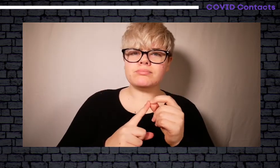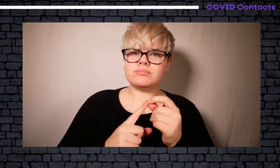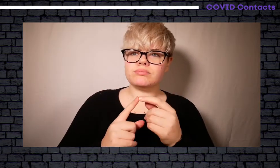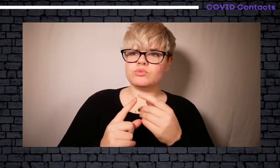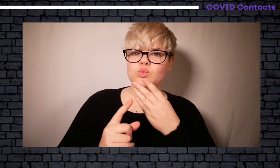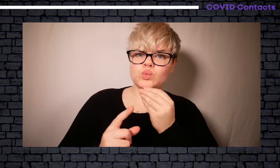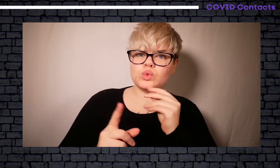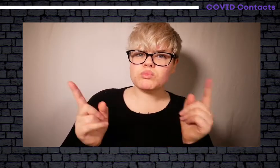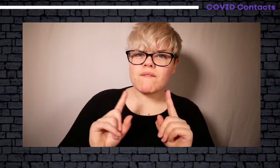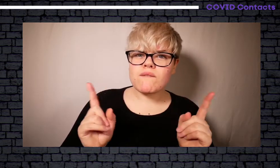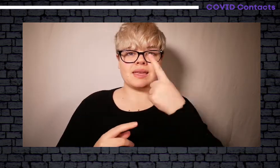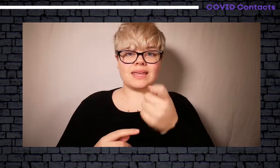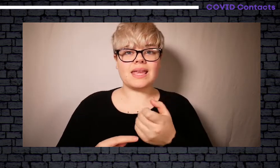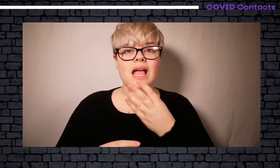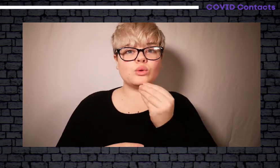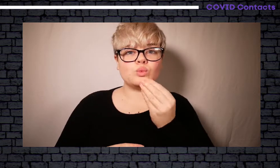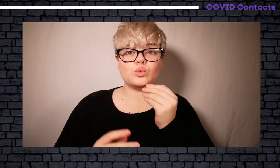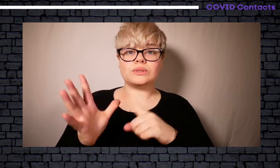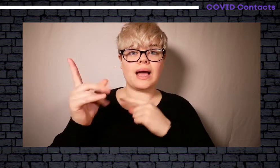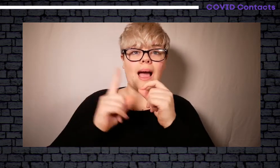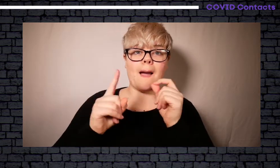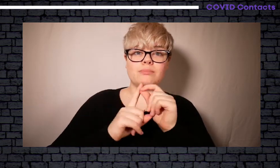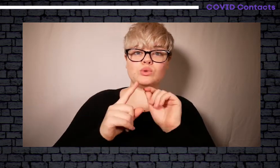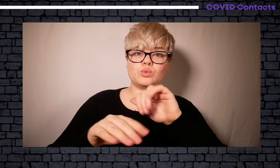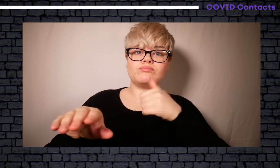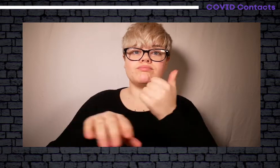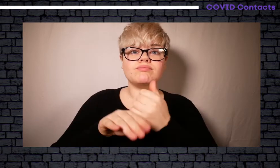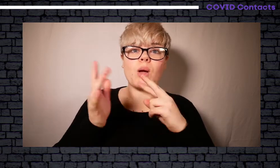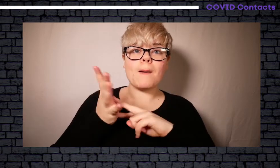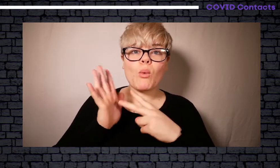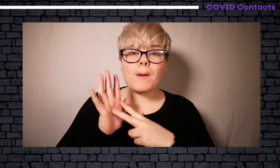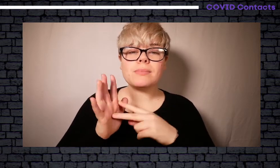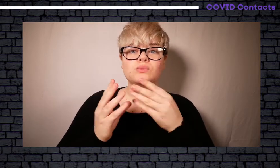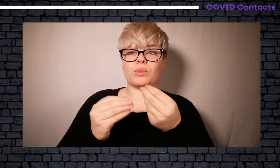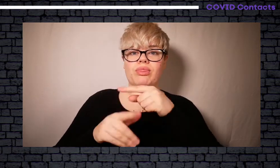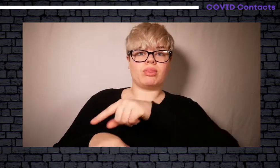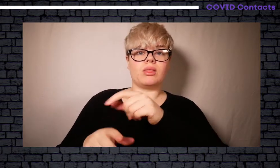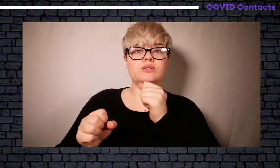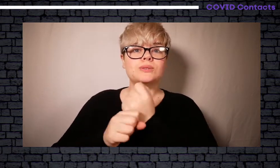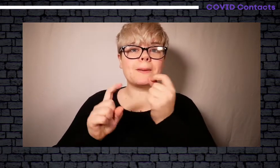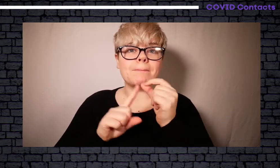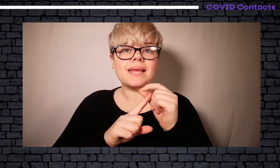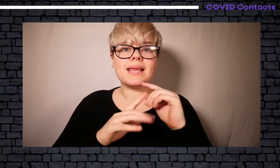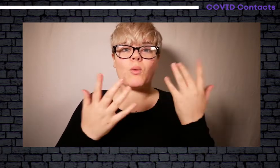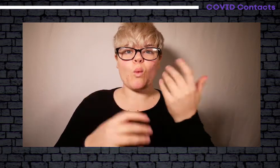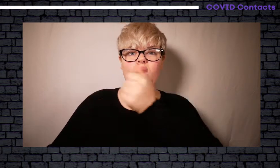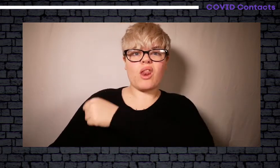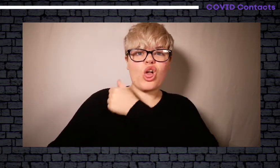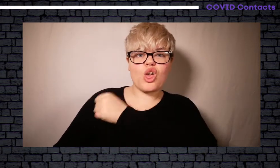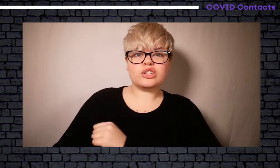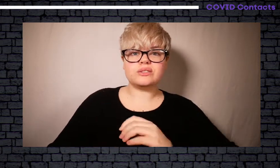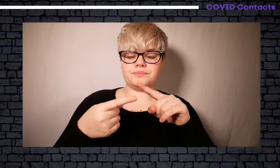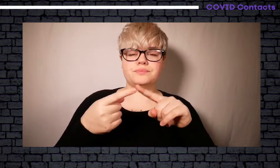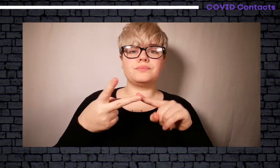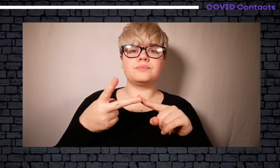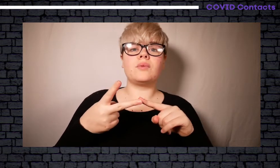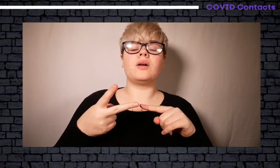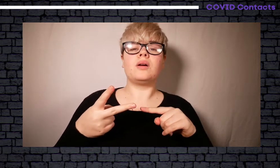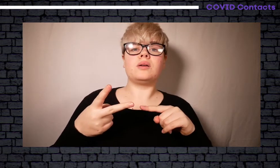You can use this app for any NHS service, for example if you want to make an appointment for